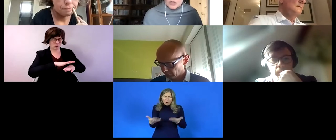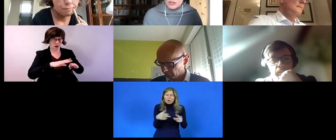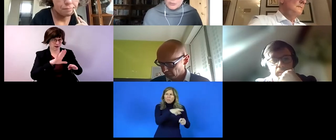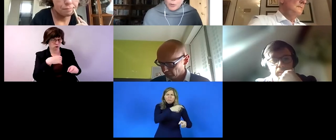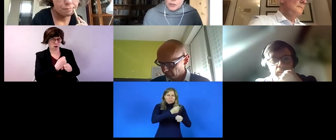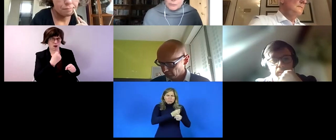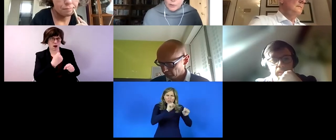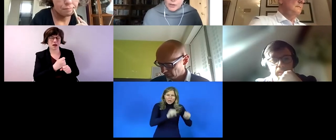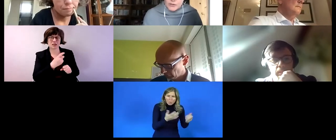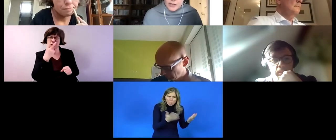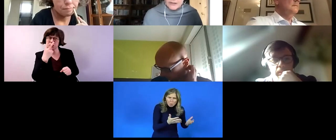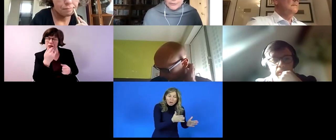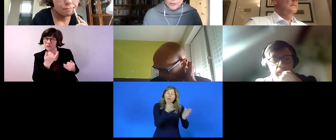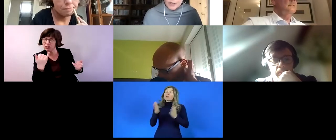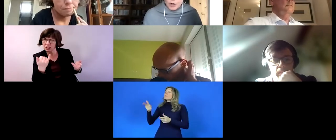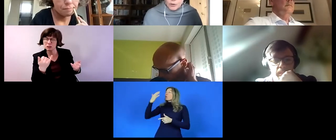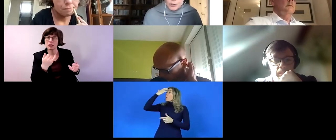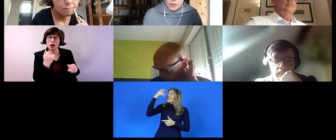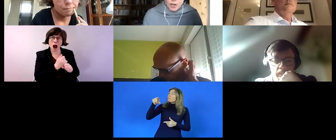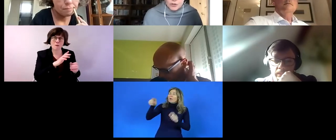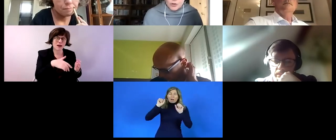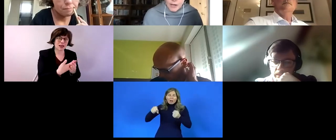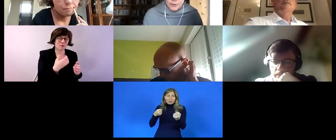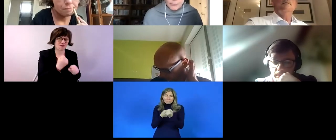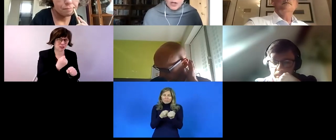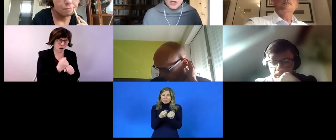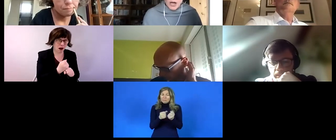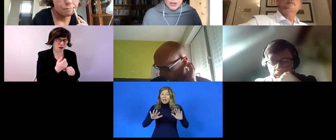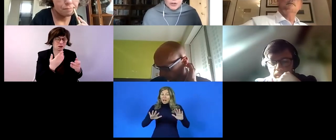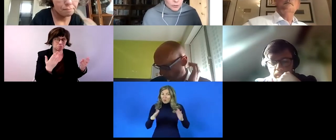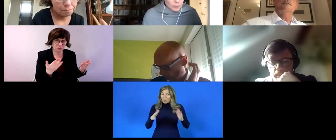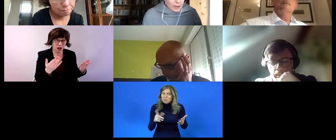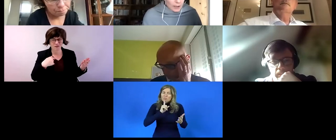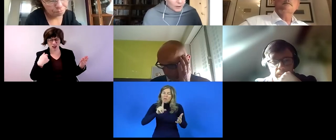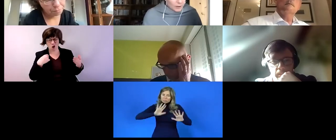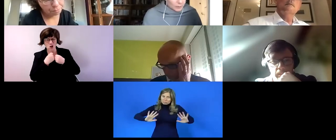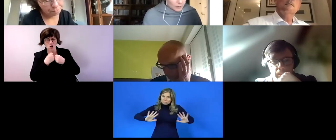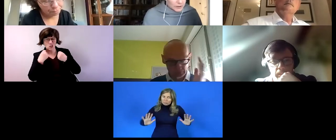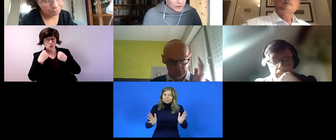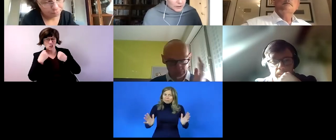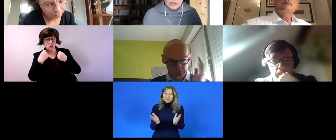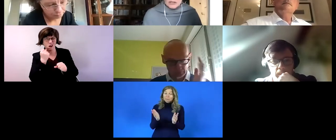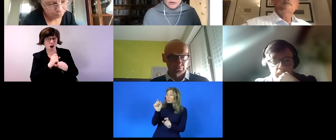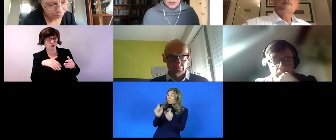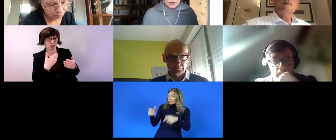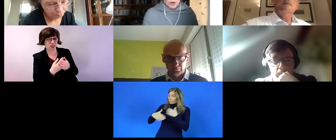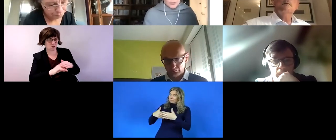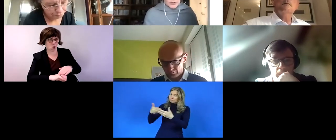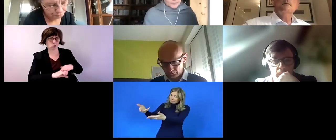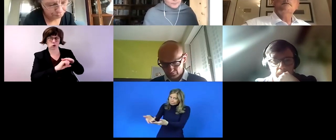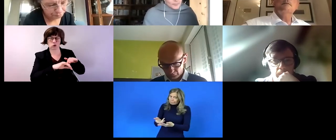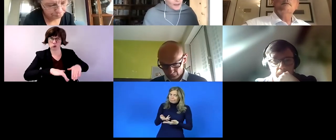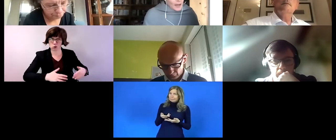government can support employers and therefore encourage and drive them uh to employ people with disabilities in greater